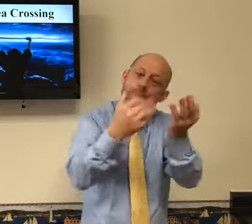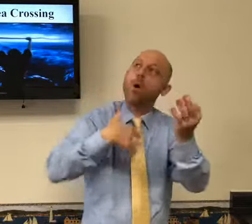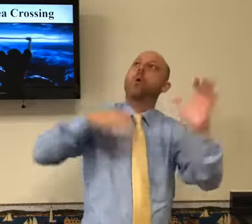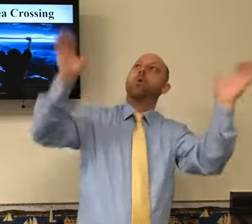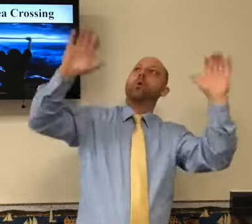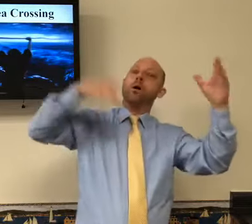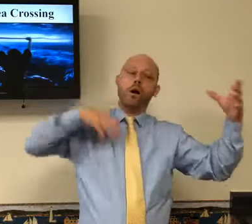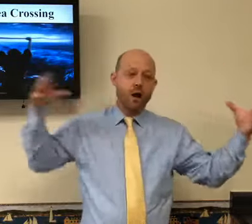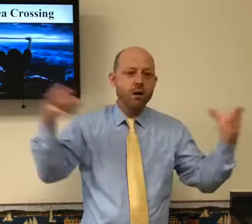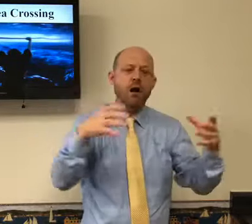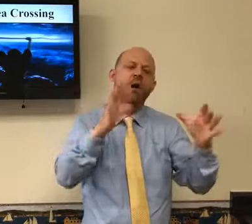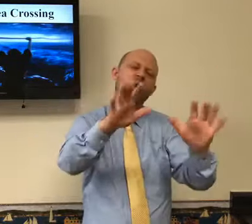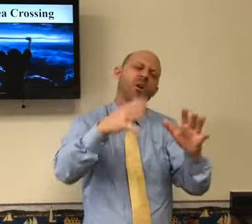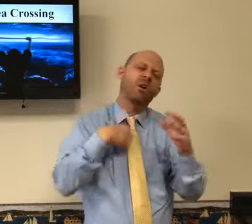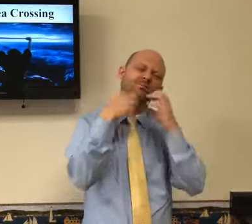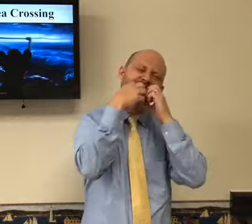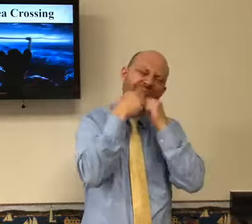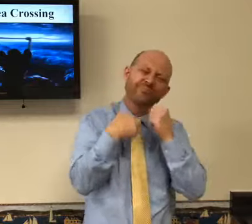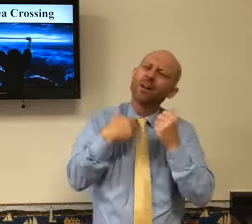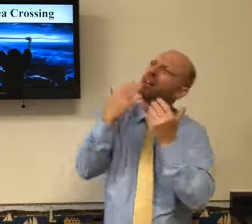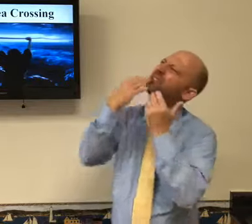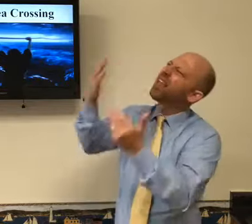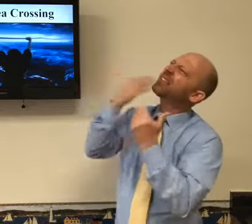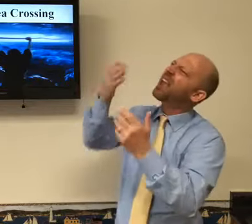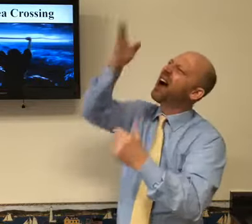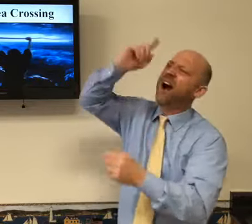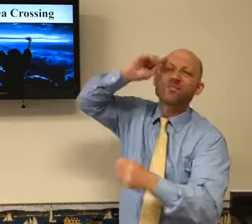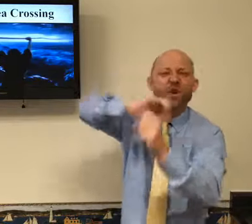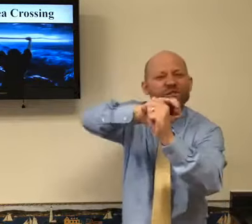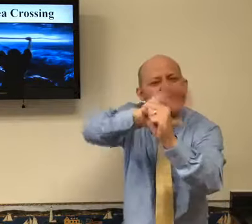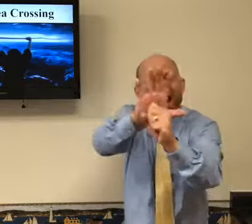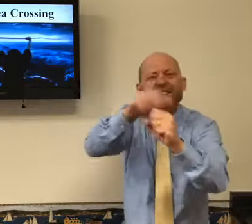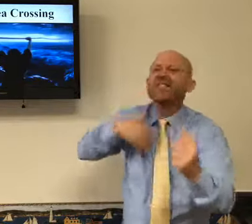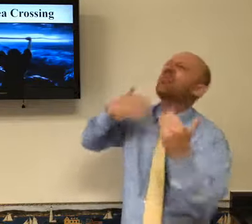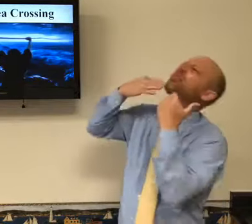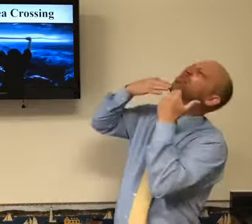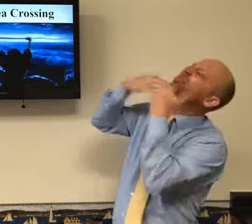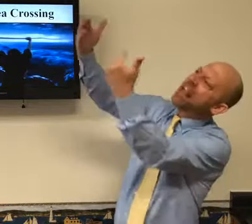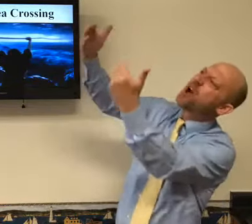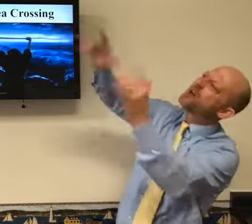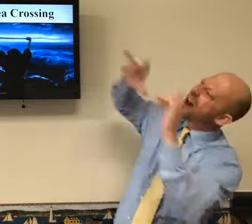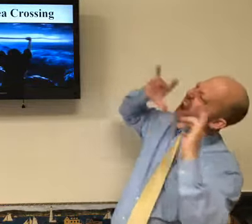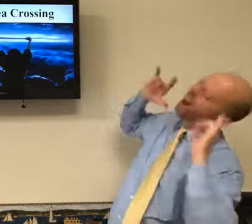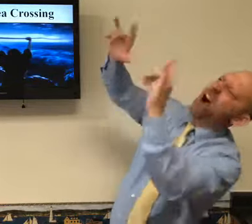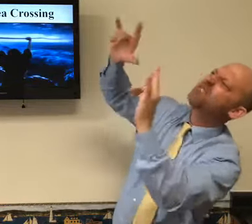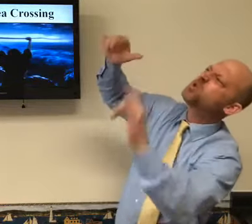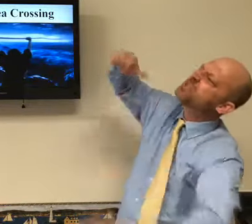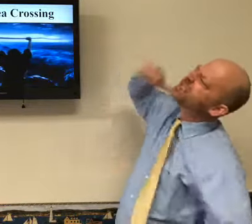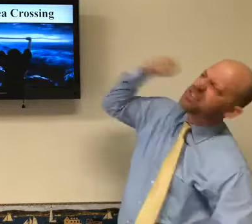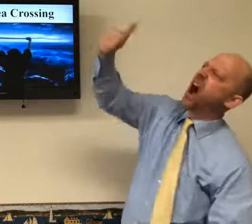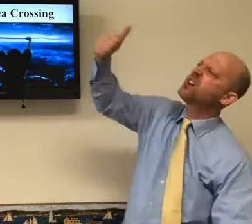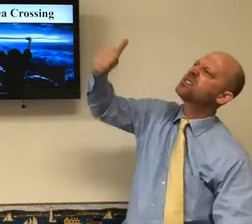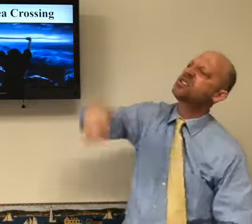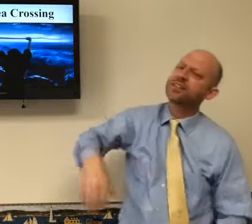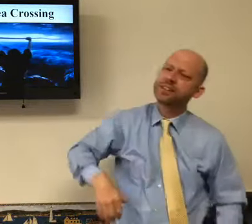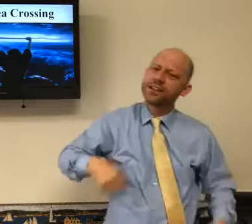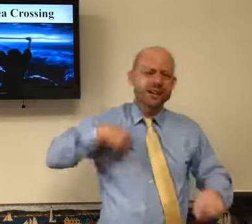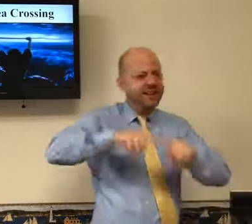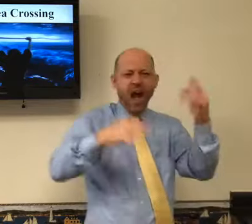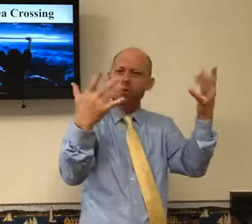a minute. Let's stop all this. It's time to be home with your family. And I cherish this time. I thank God for the coronavirus. Thank you.